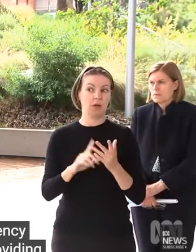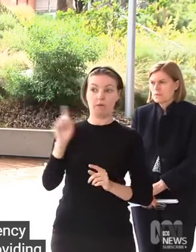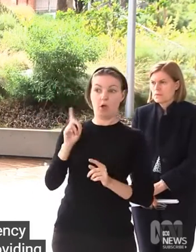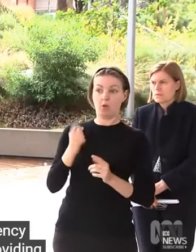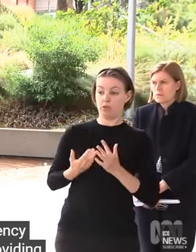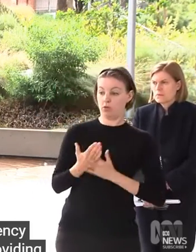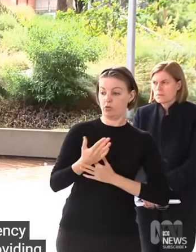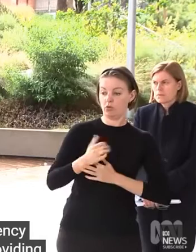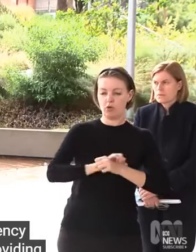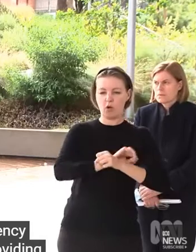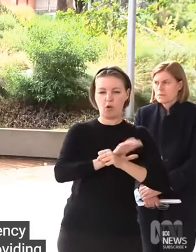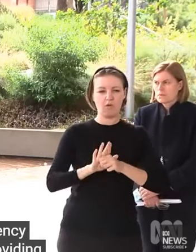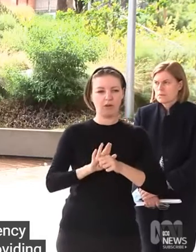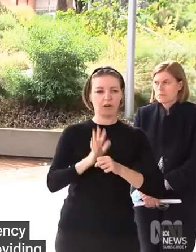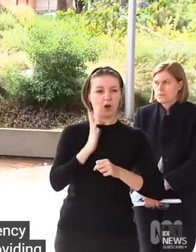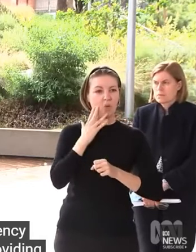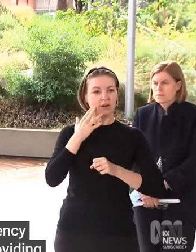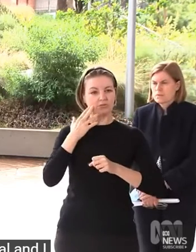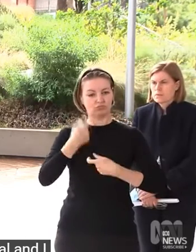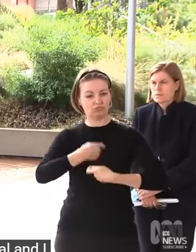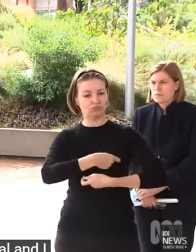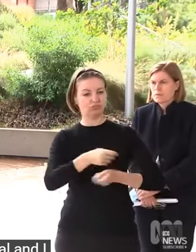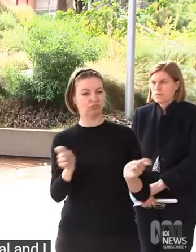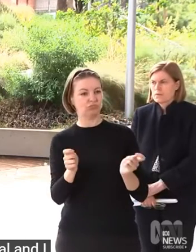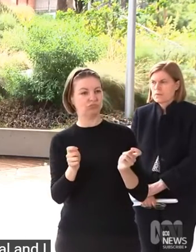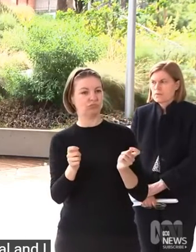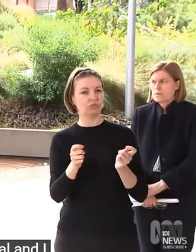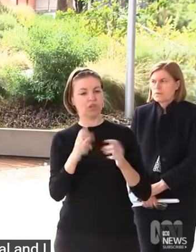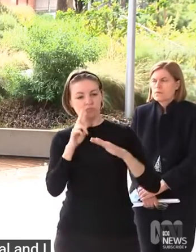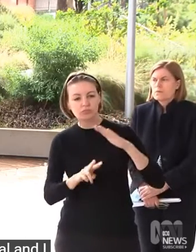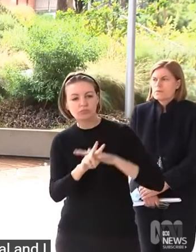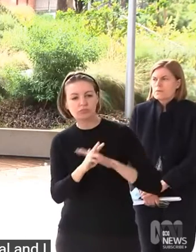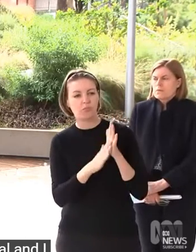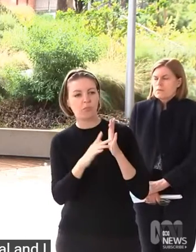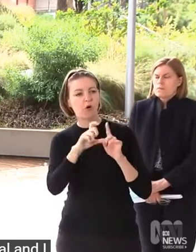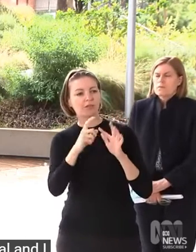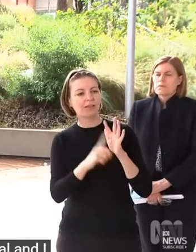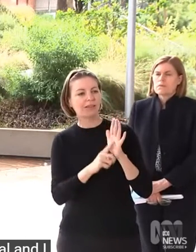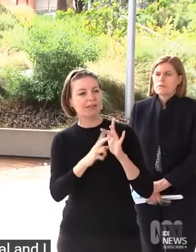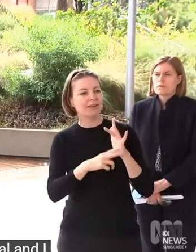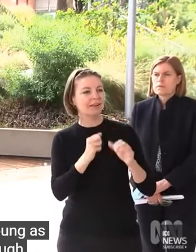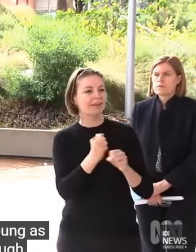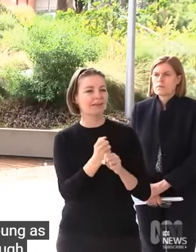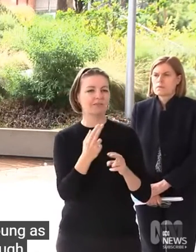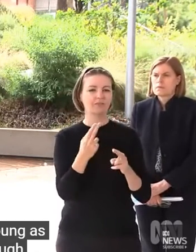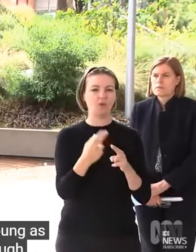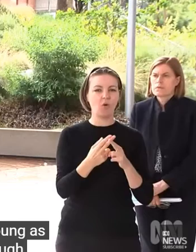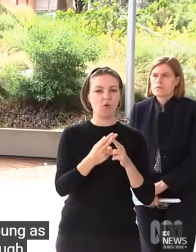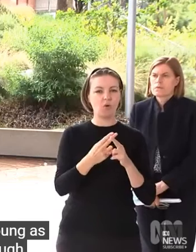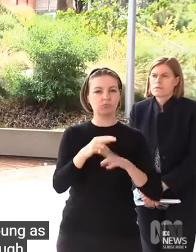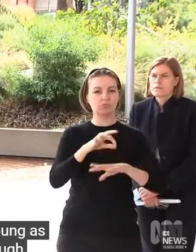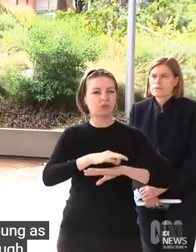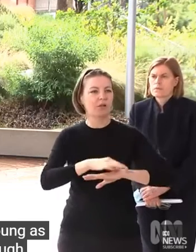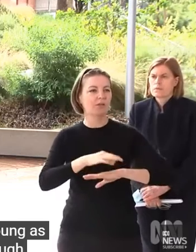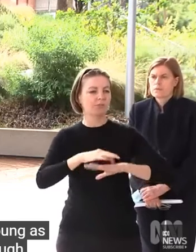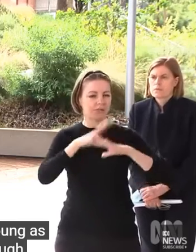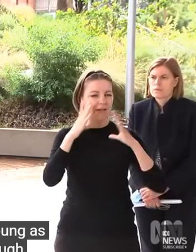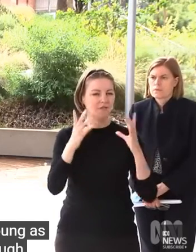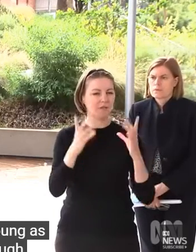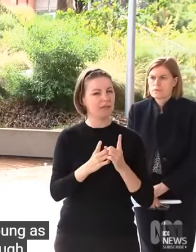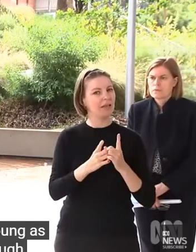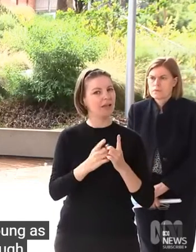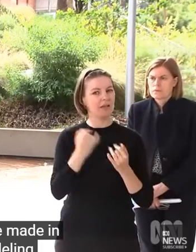decision we made in releasing the modelling for hospitalisations and where we're tracking is important because providing information to the public